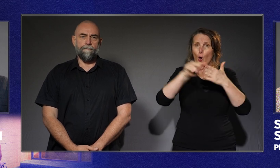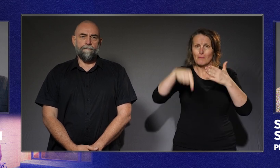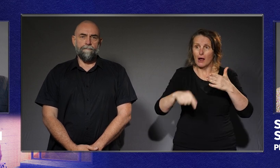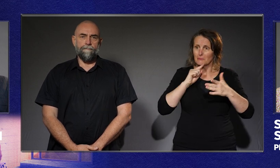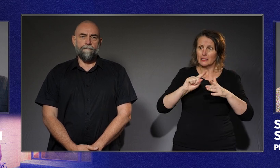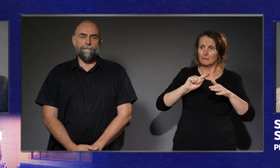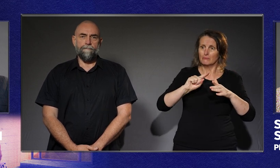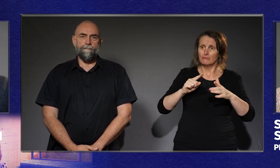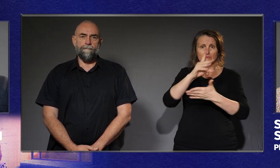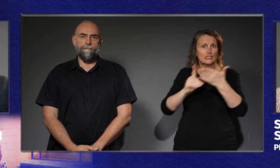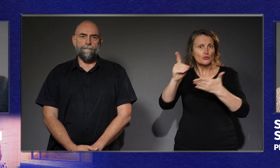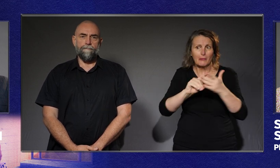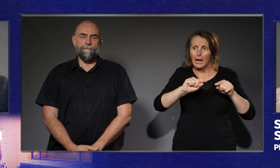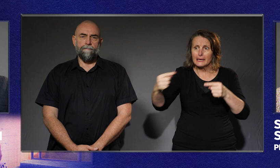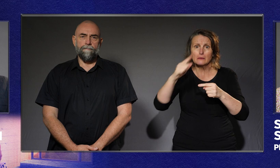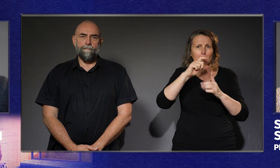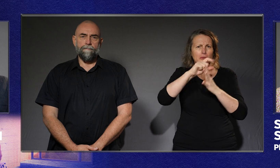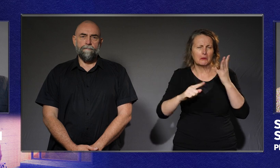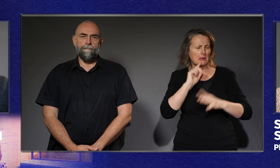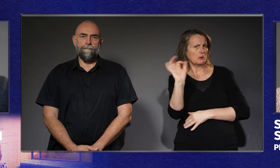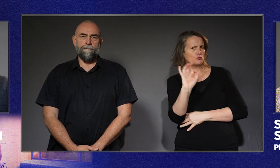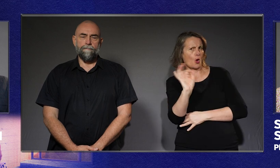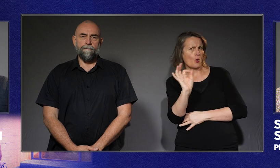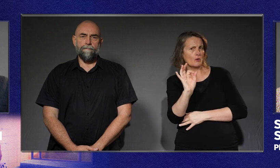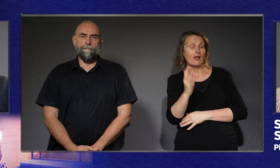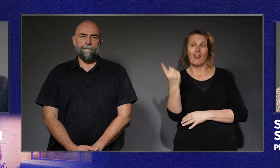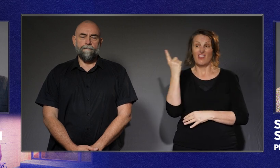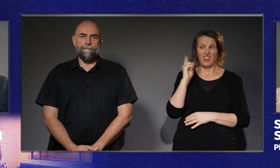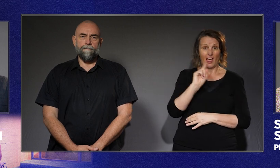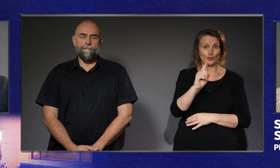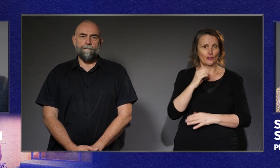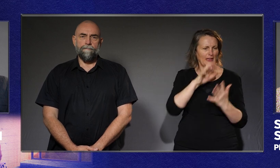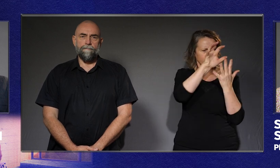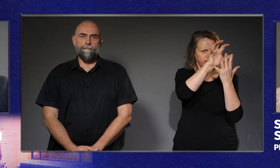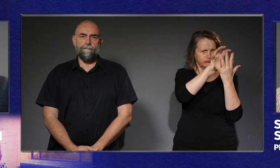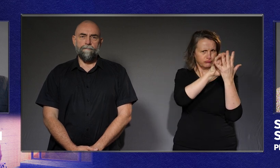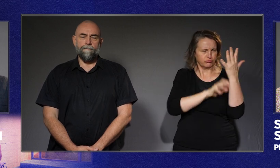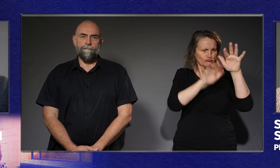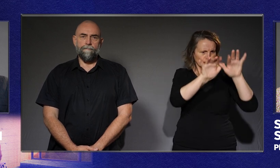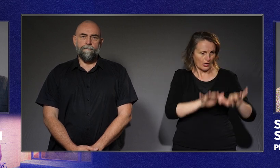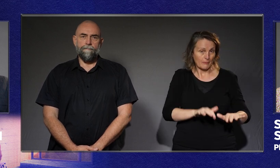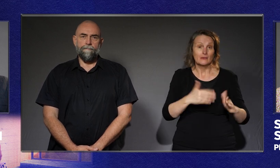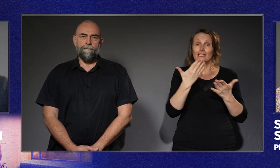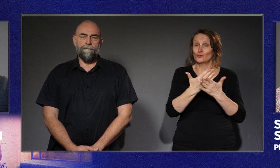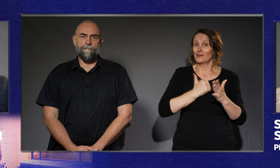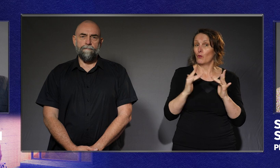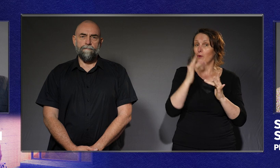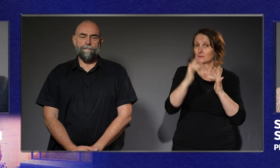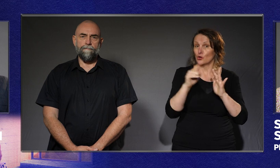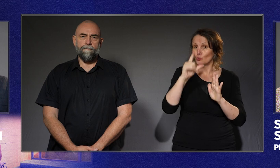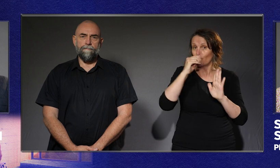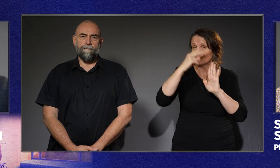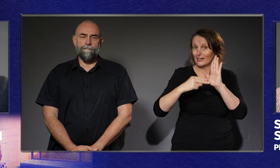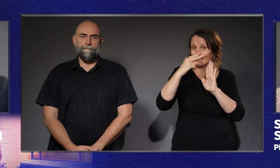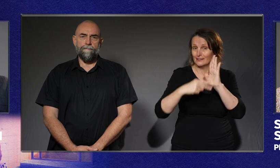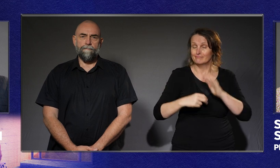And last year they sent us a statement with more detail on this position. And you can find that on our website. Five years